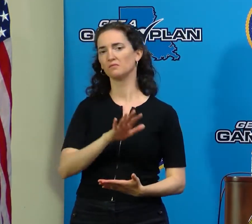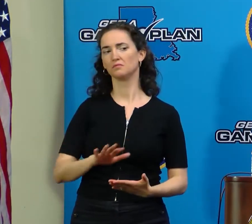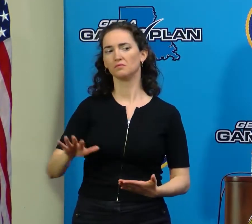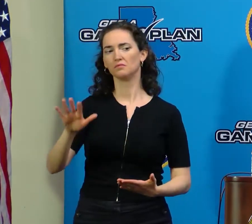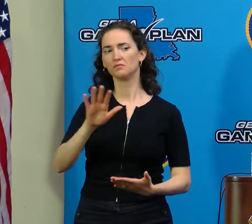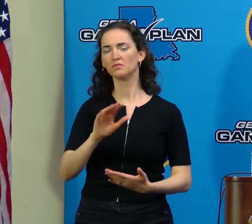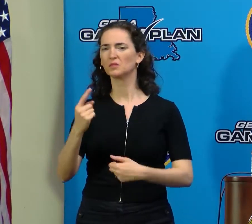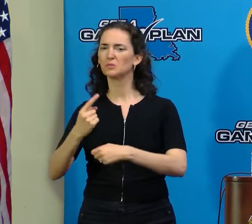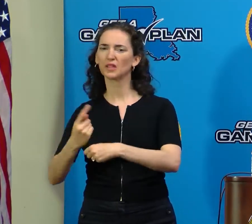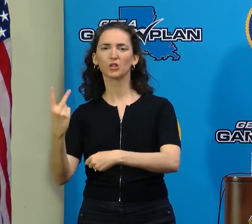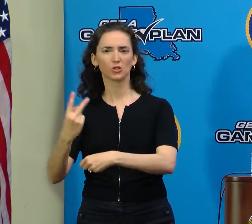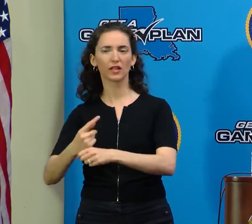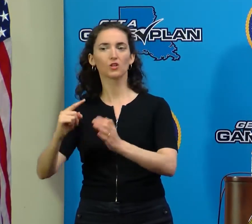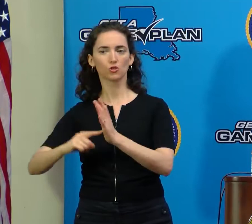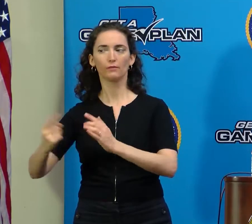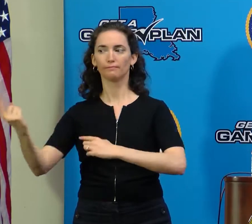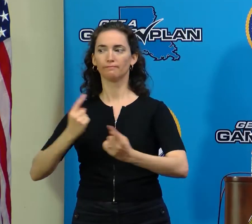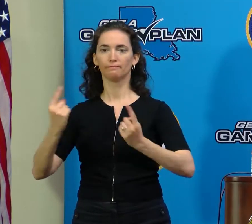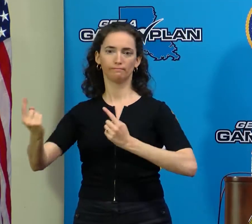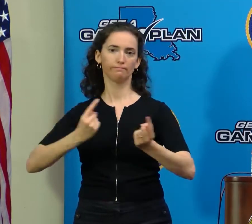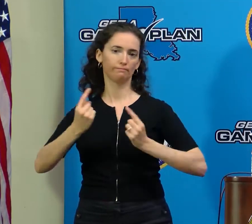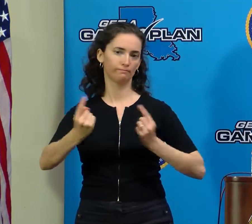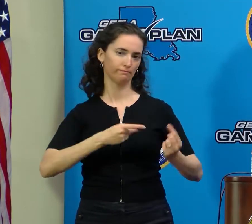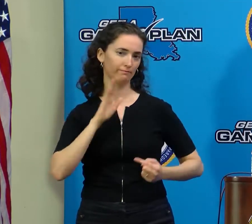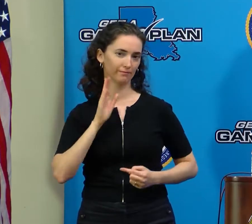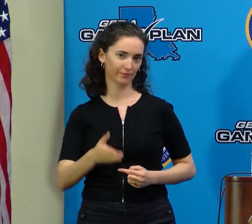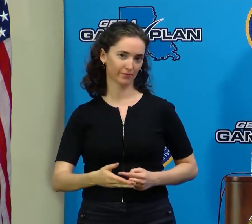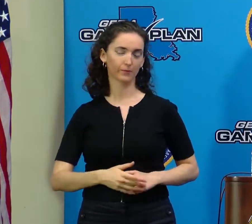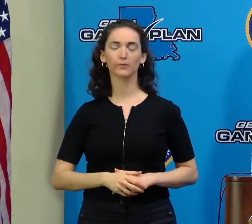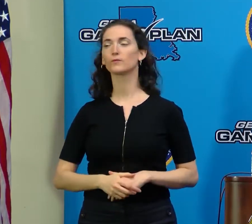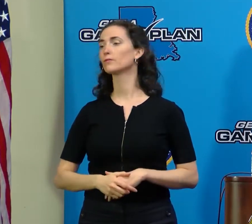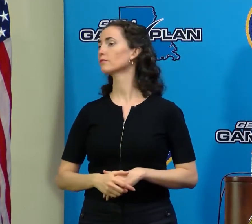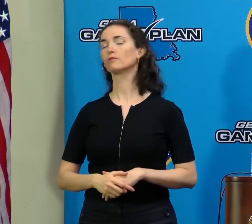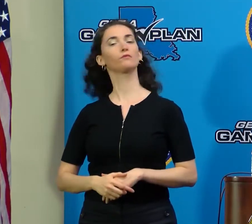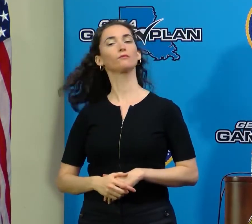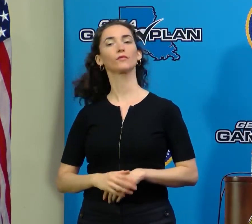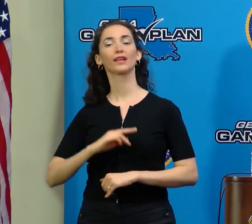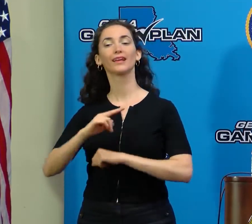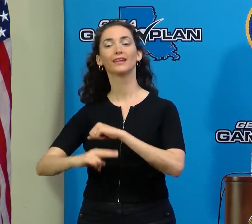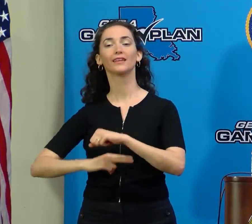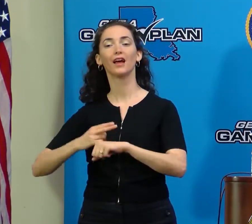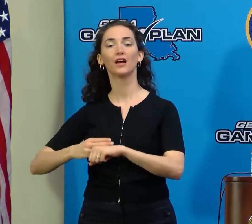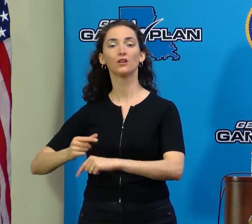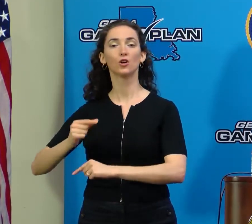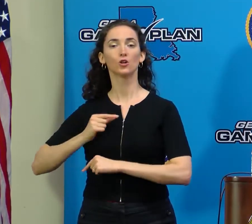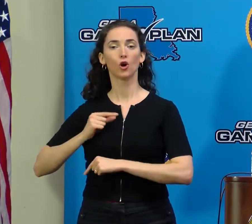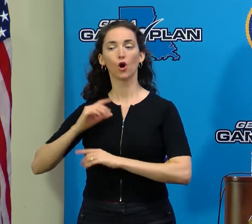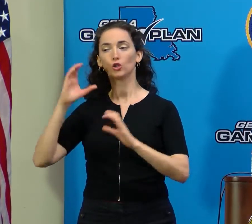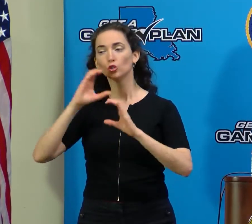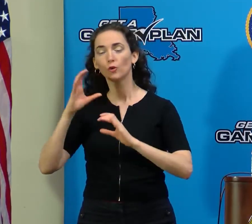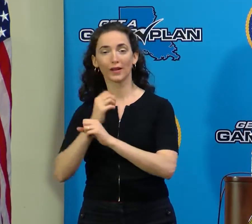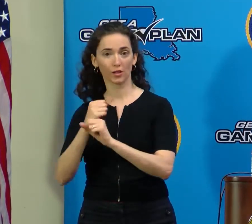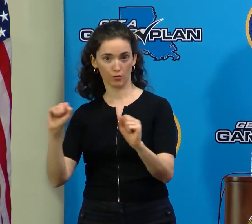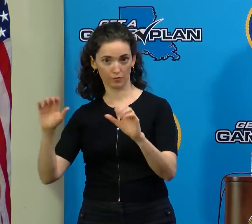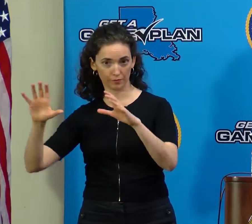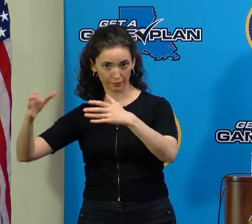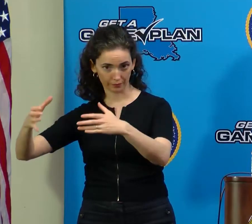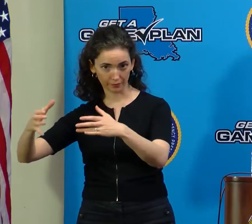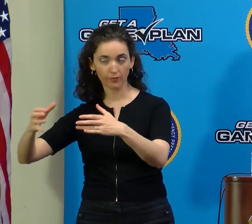couple of days. The National Guard search and rescue assets already engaged.